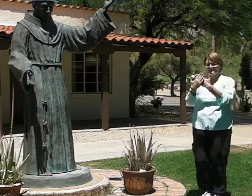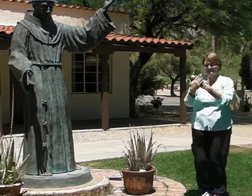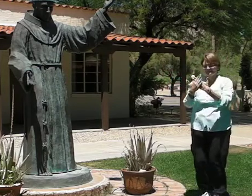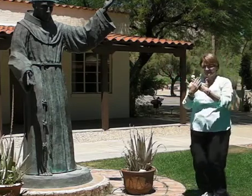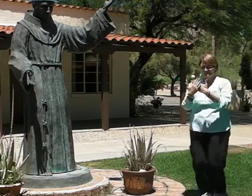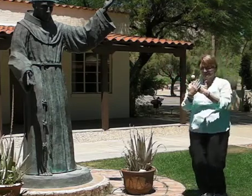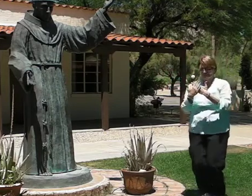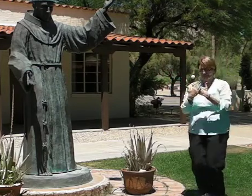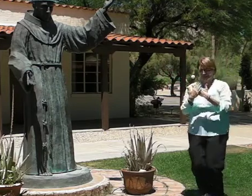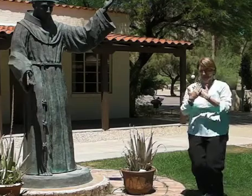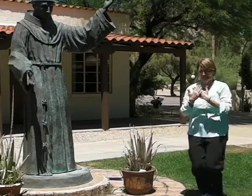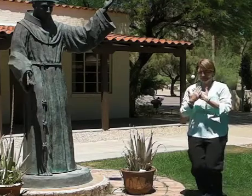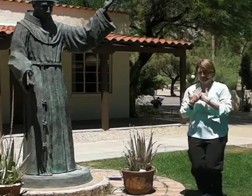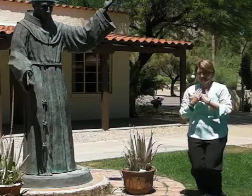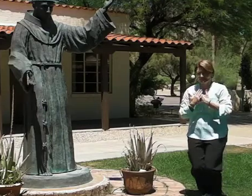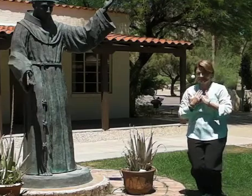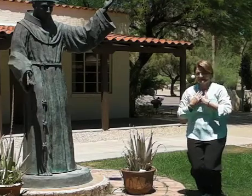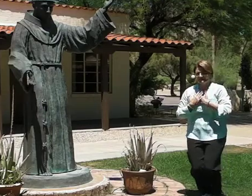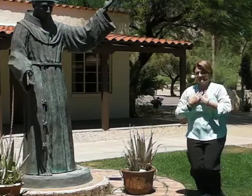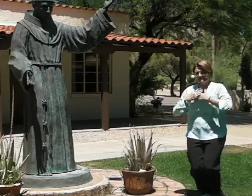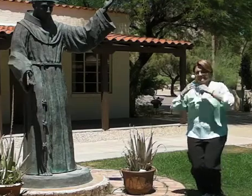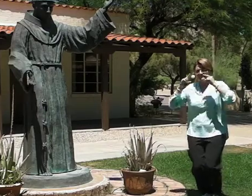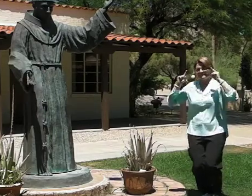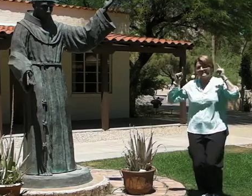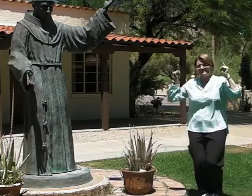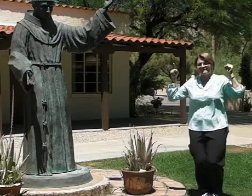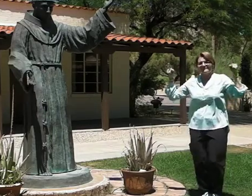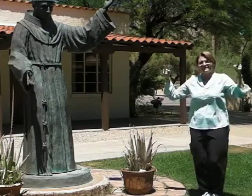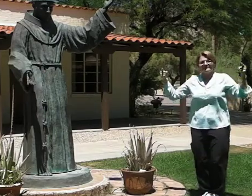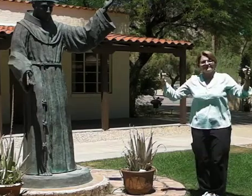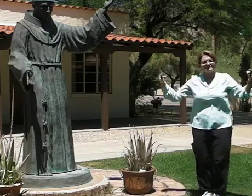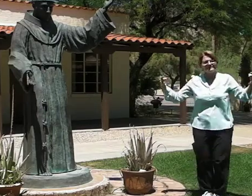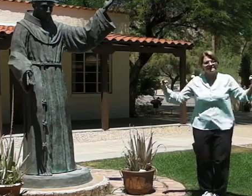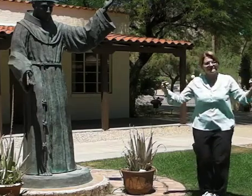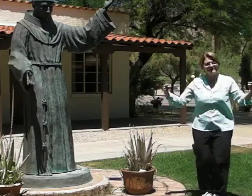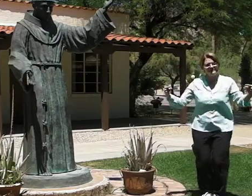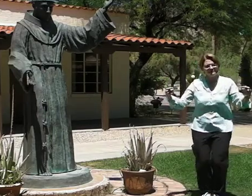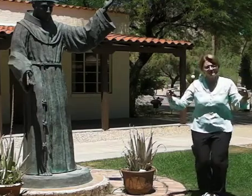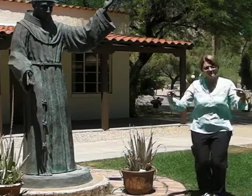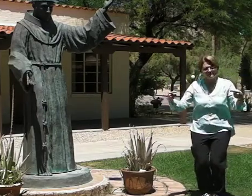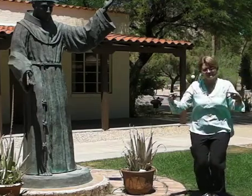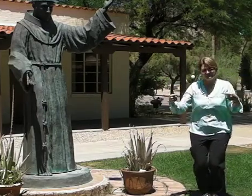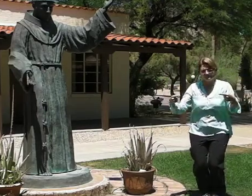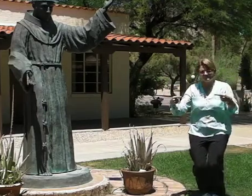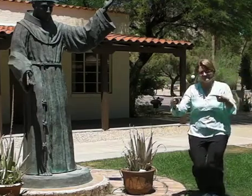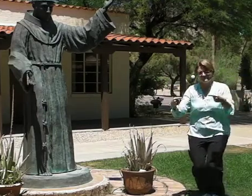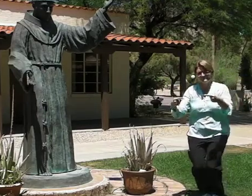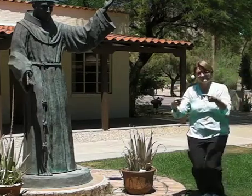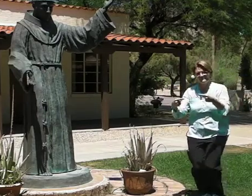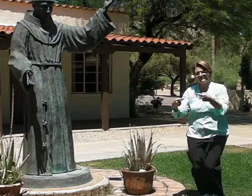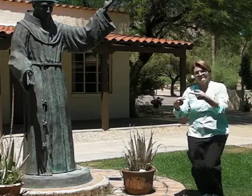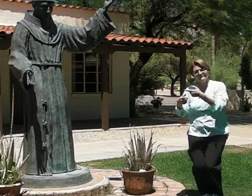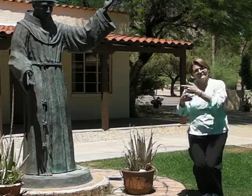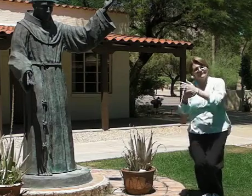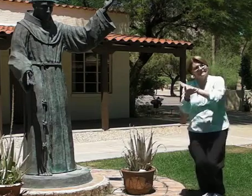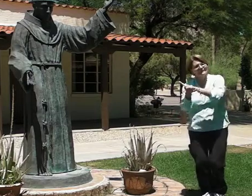Where there is injury, let me